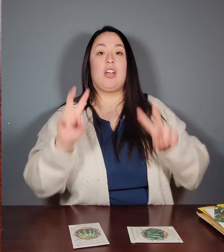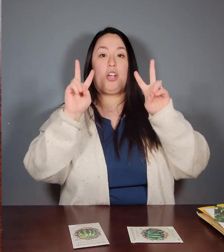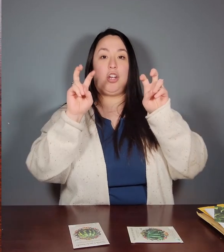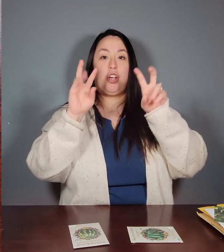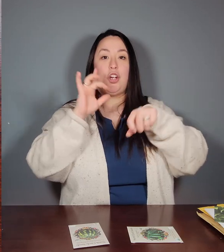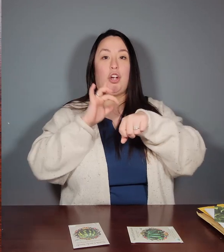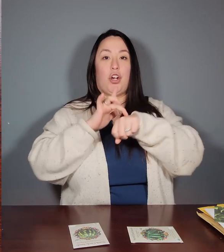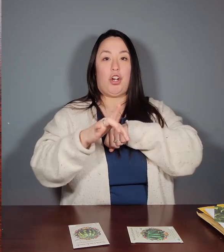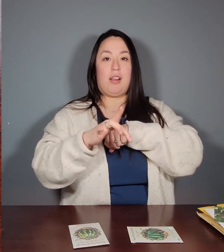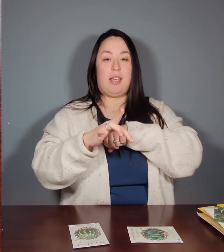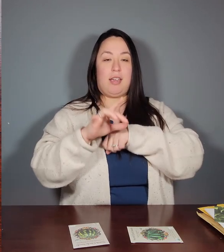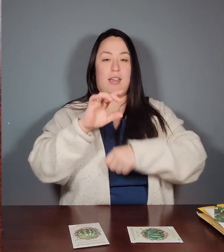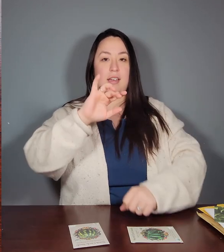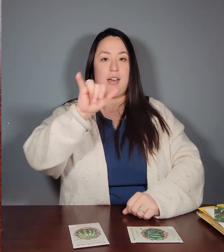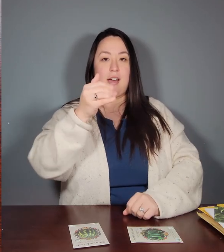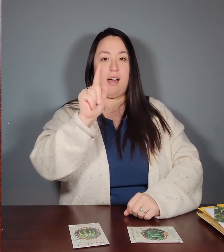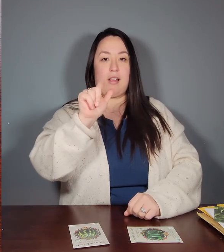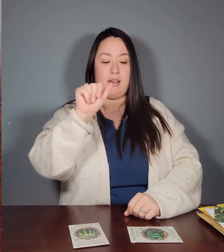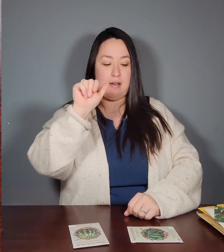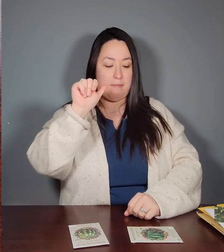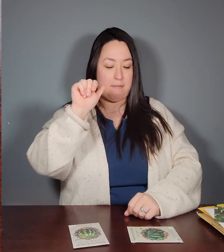They're called early jalapeños.